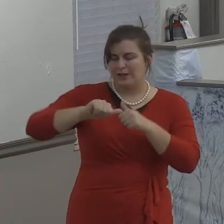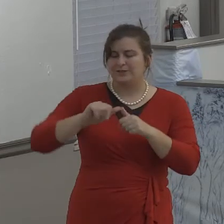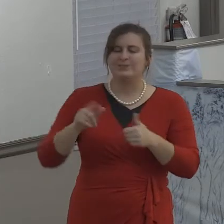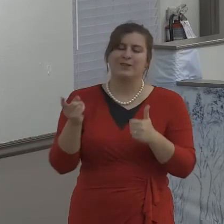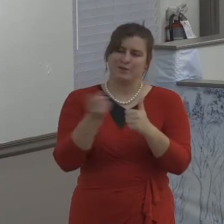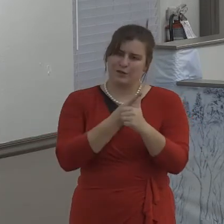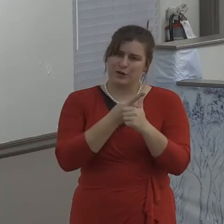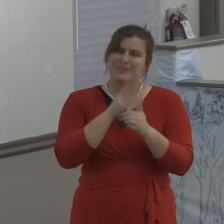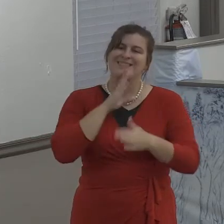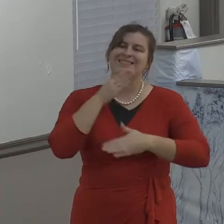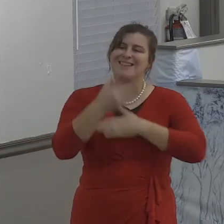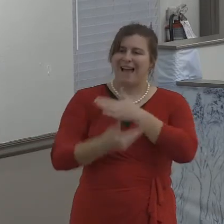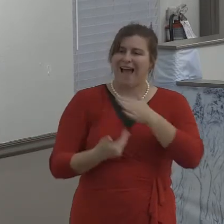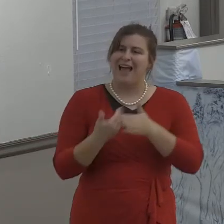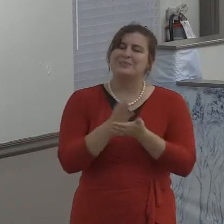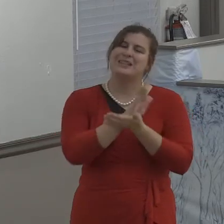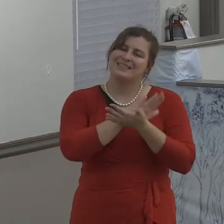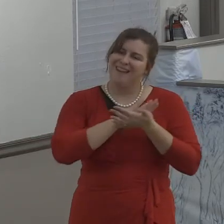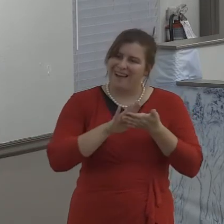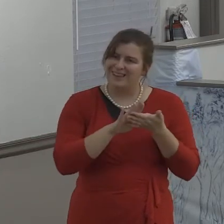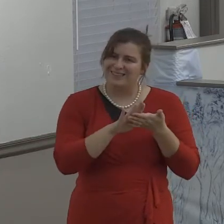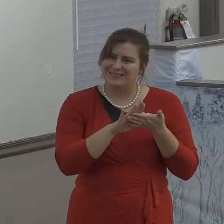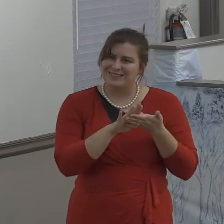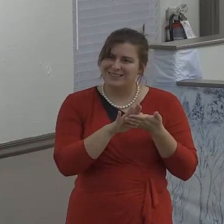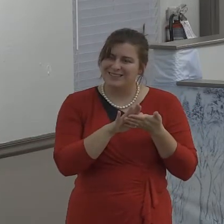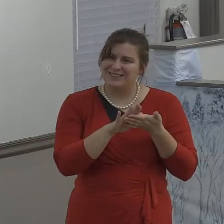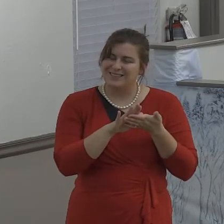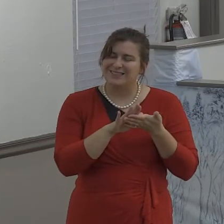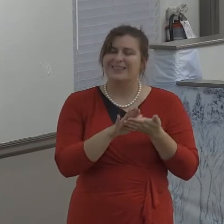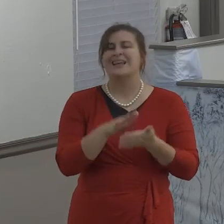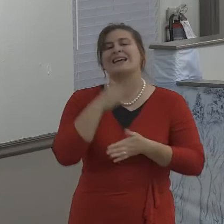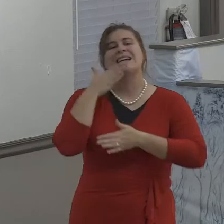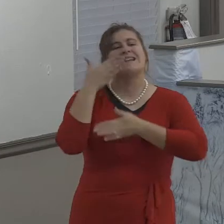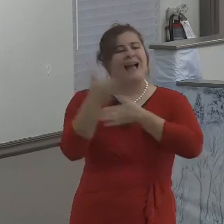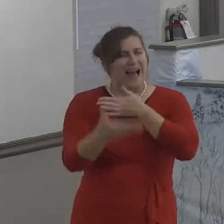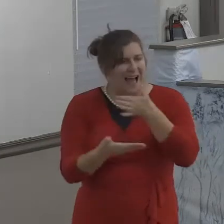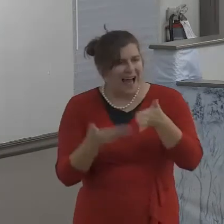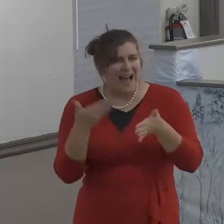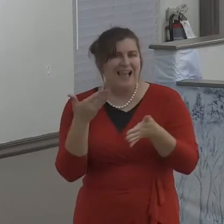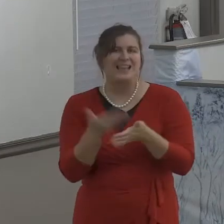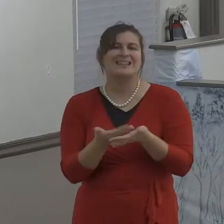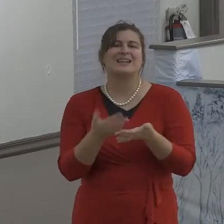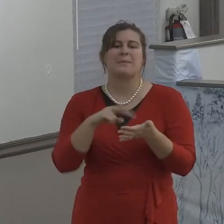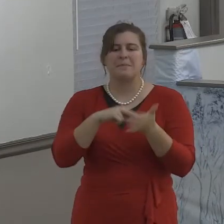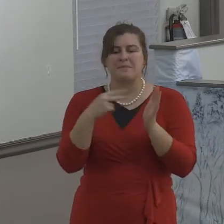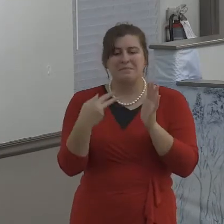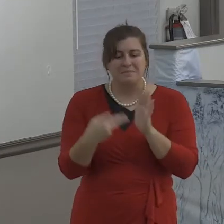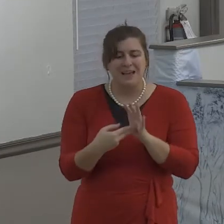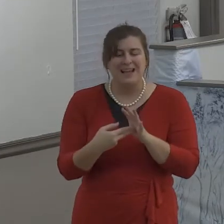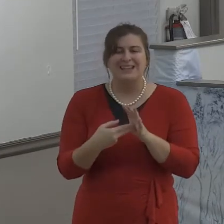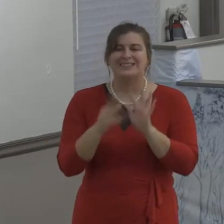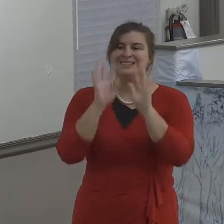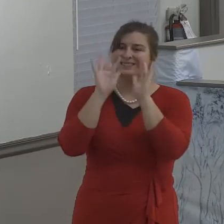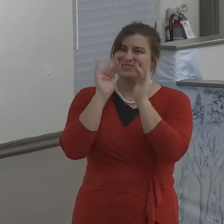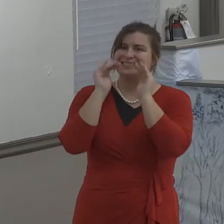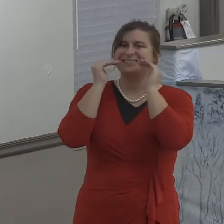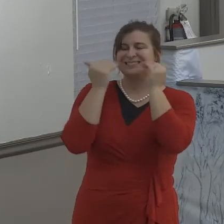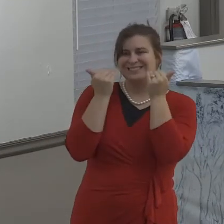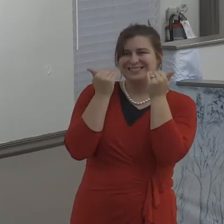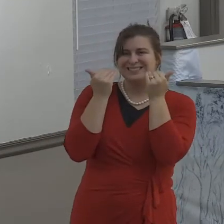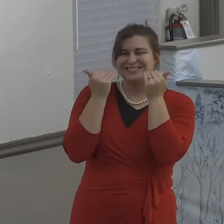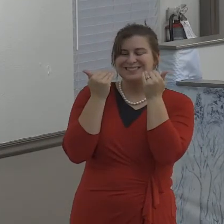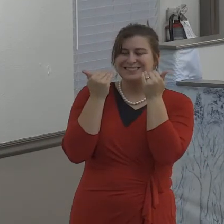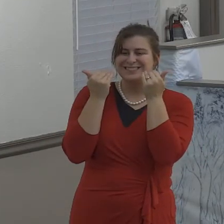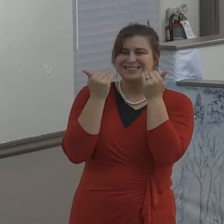Kind is inclined to do good for others even if